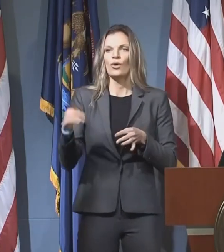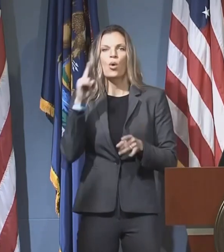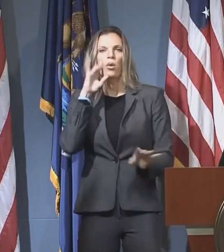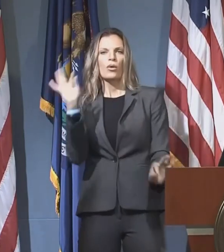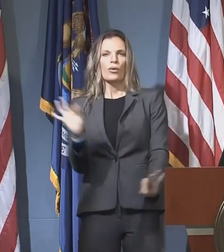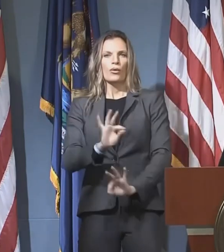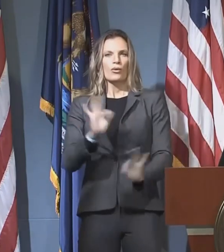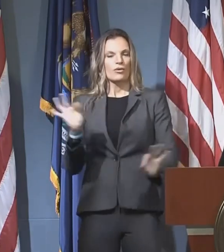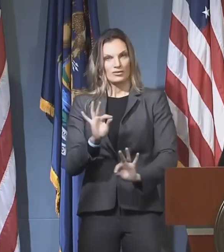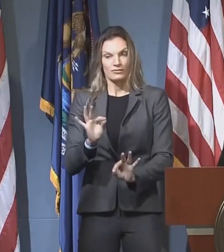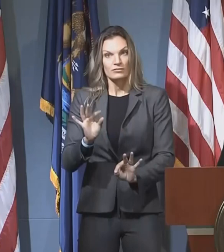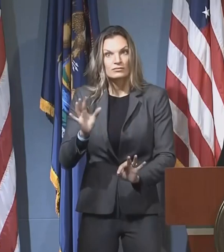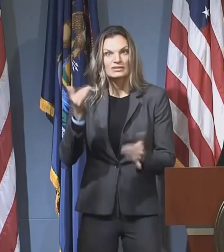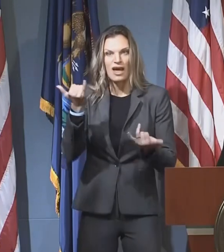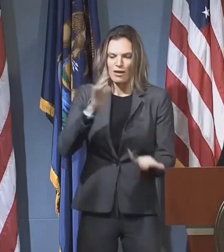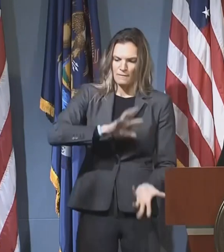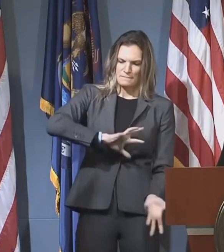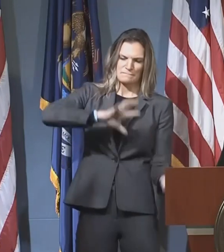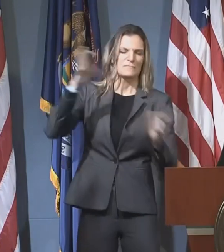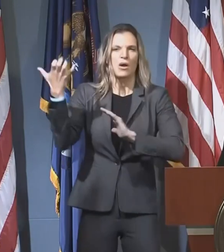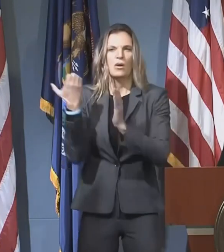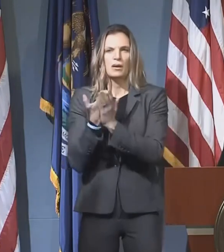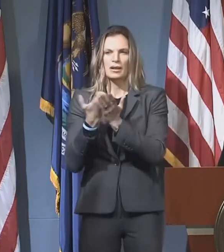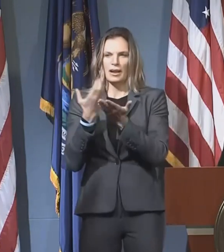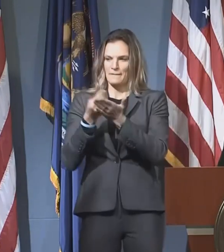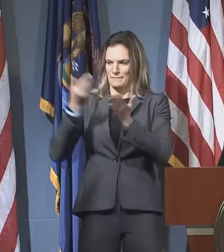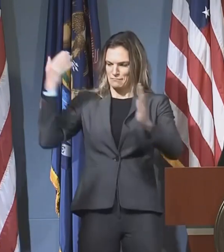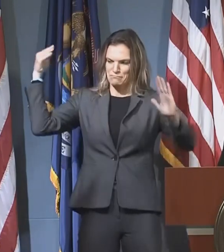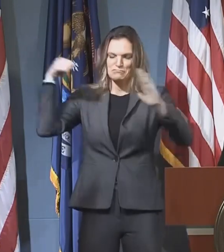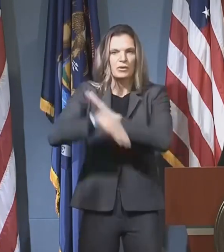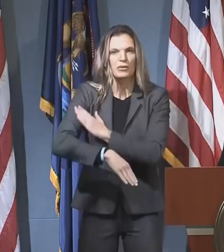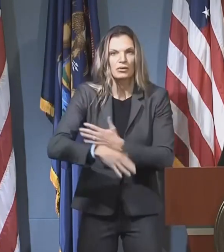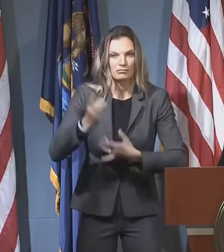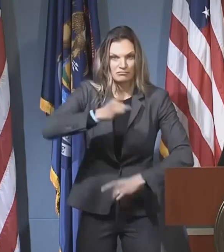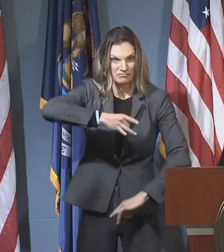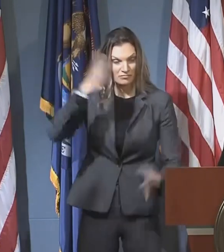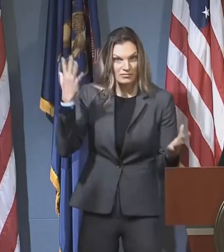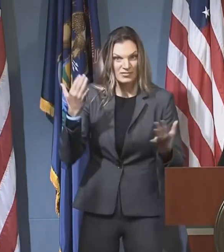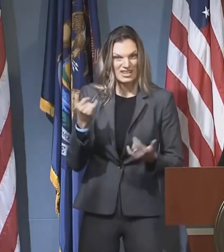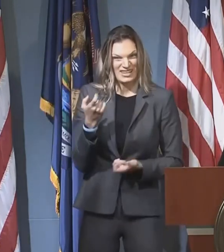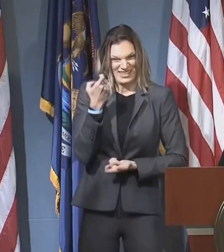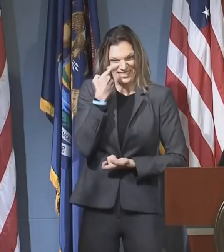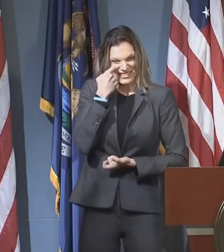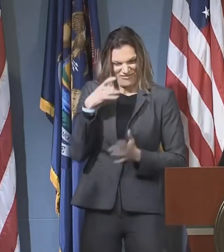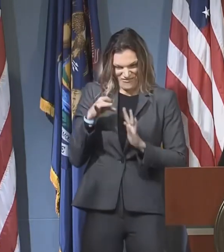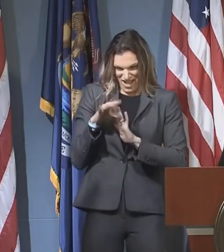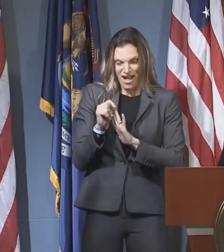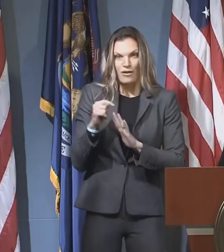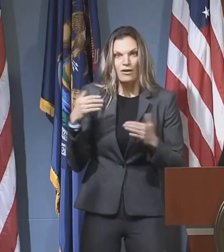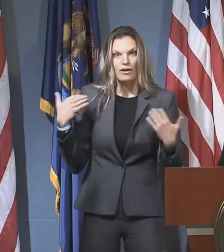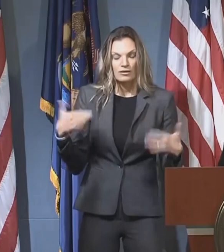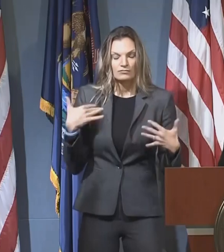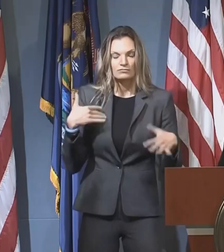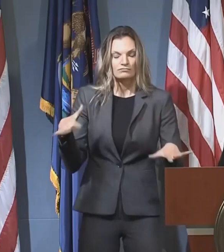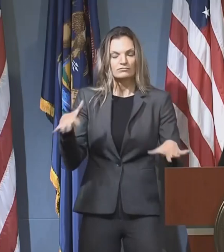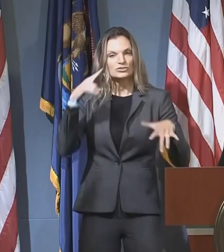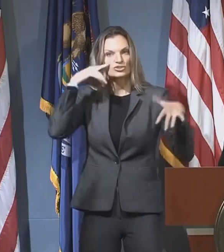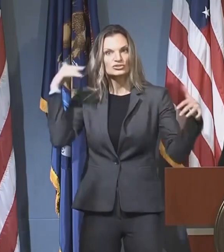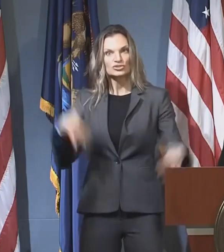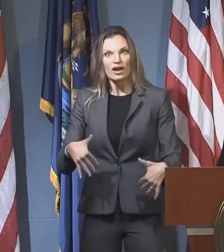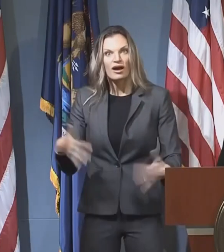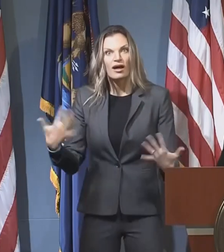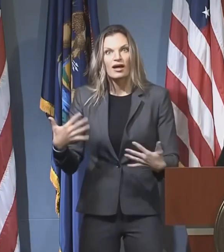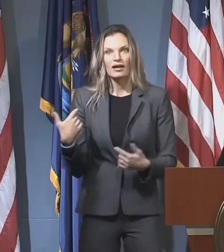economy into a tailspin. And I'll say it's just devastating to hear that when we've been working so hard to save lives.